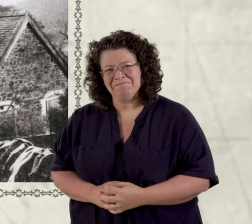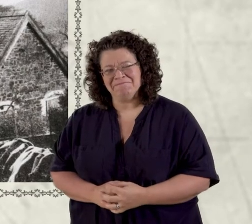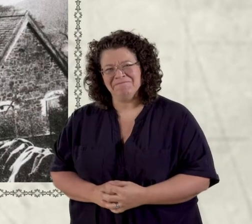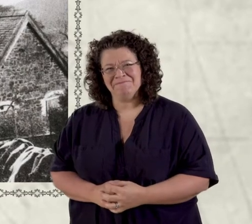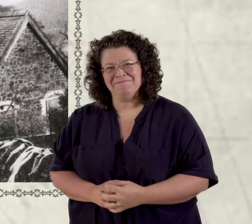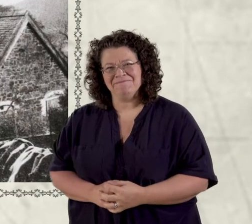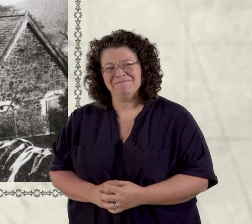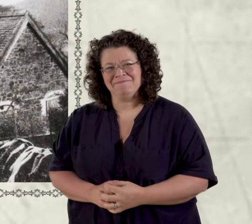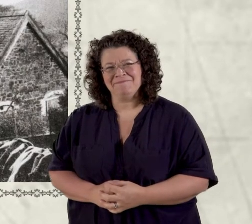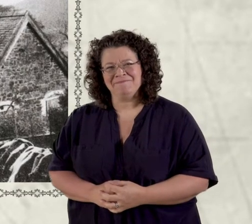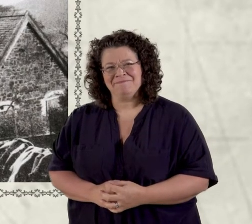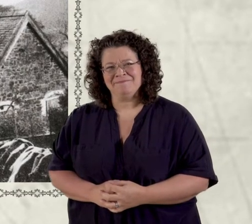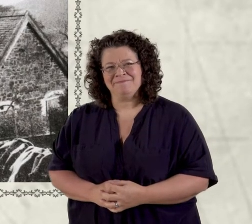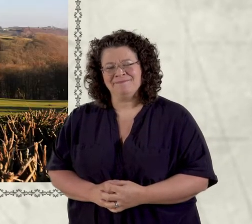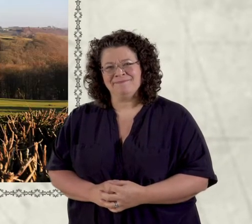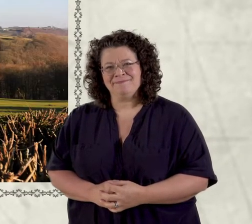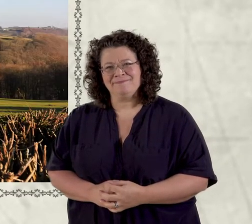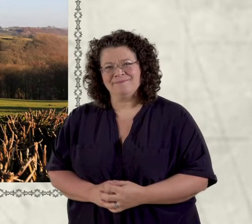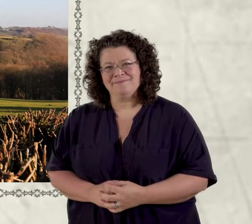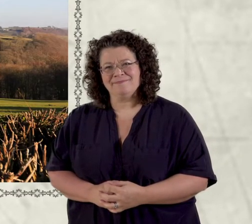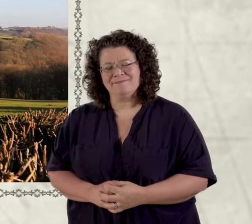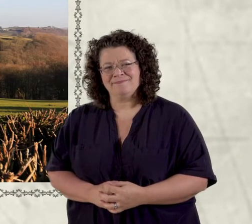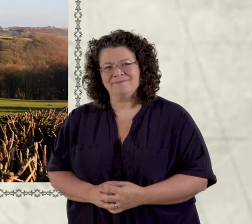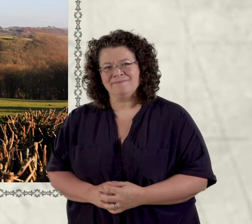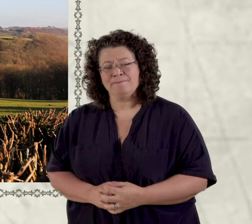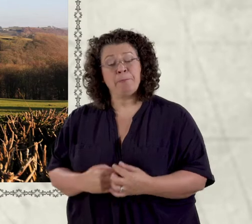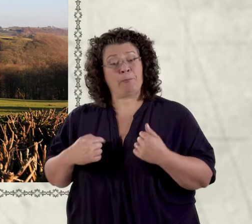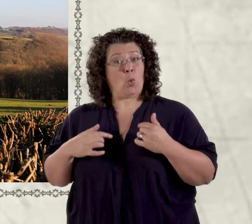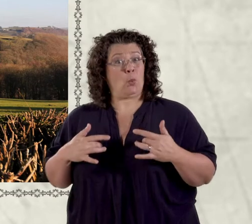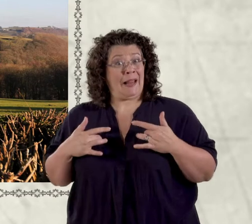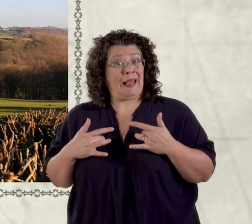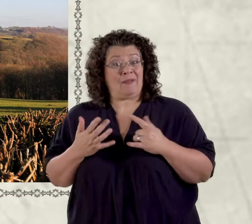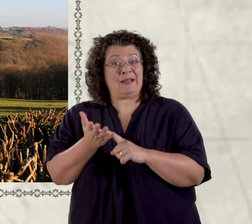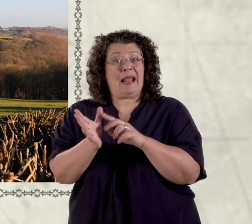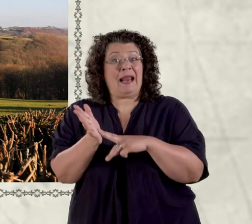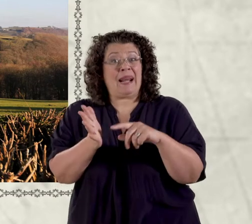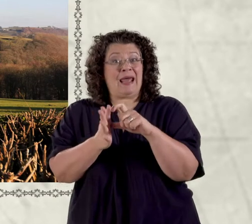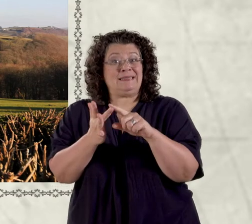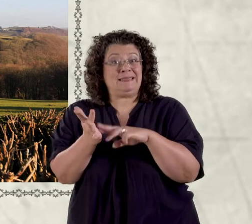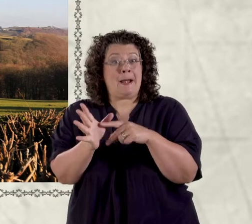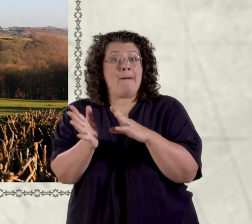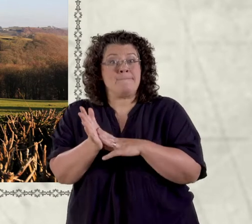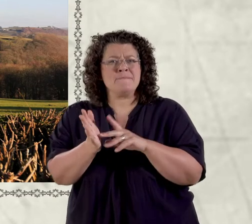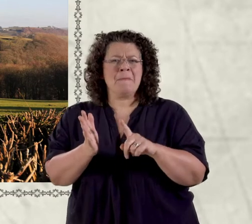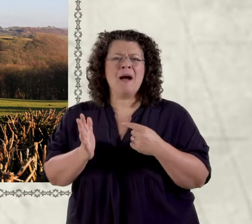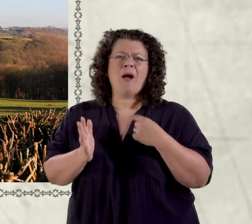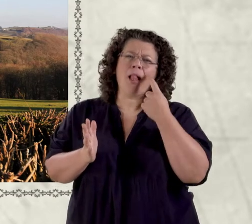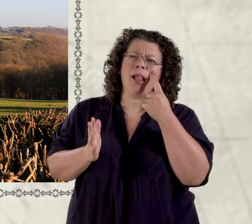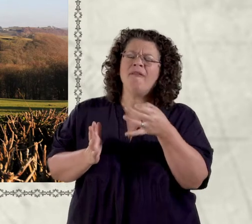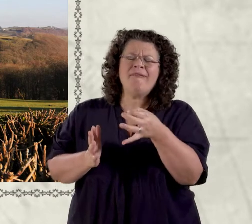single opportunity and even though we lived in llandinav i was very eager to see